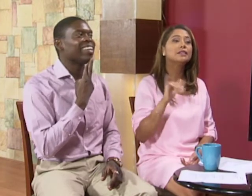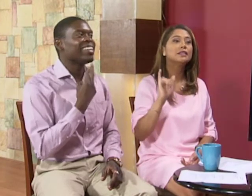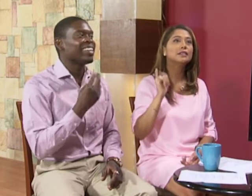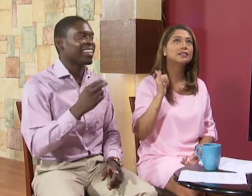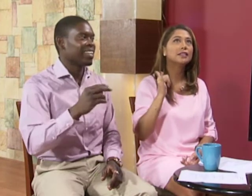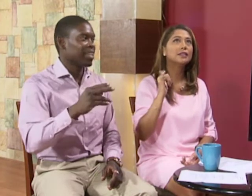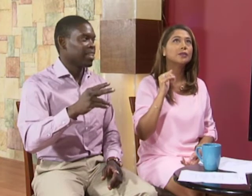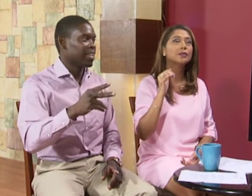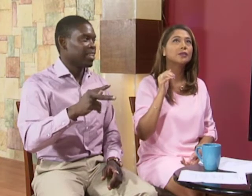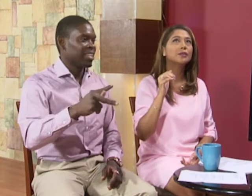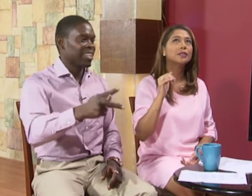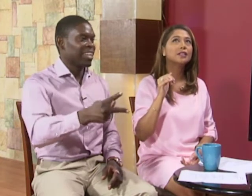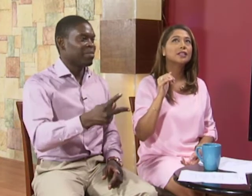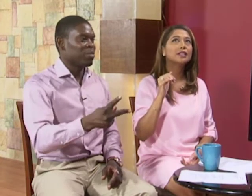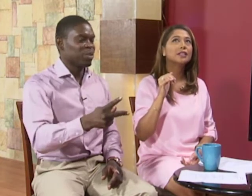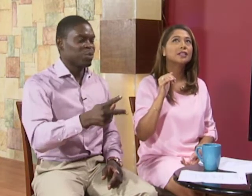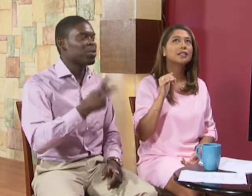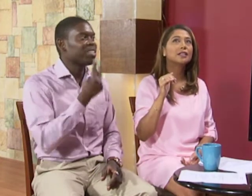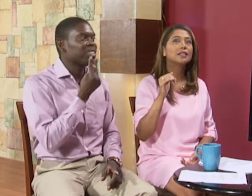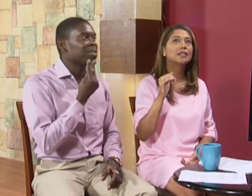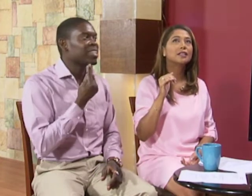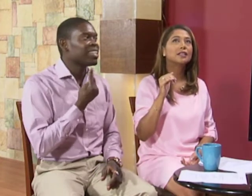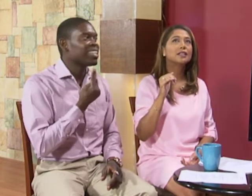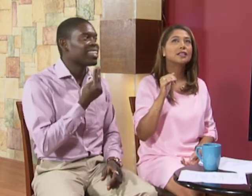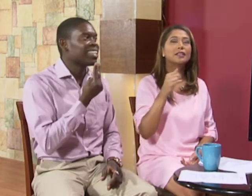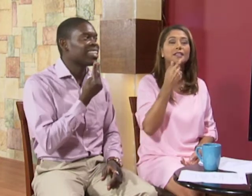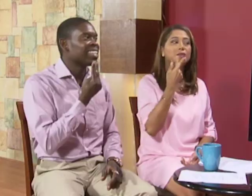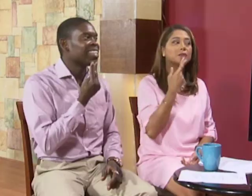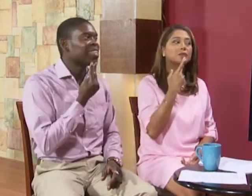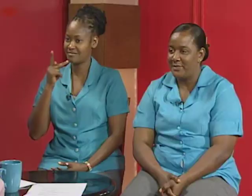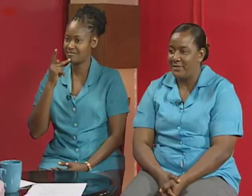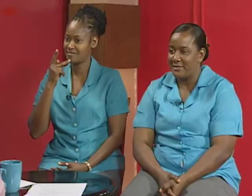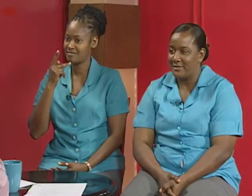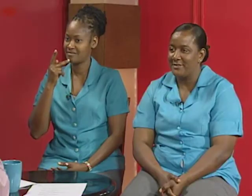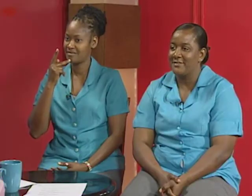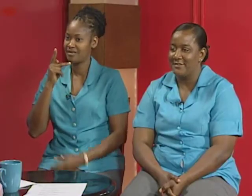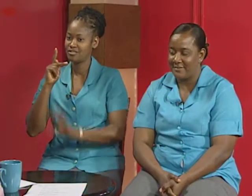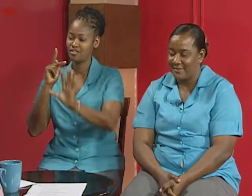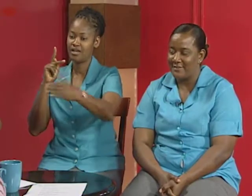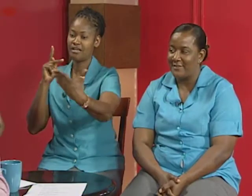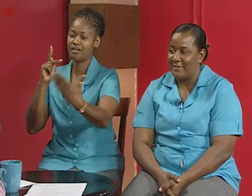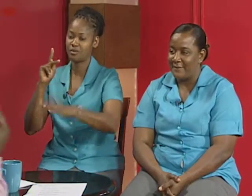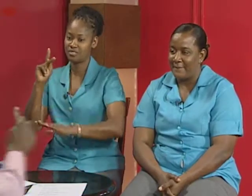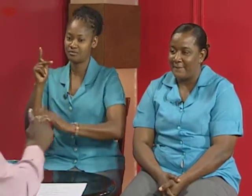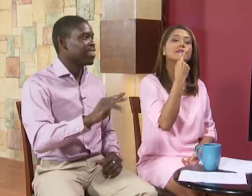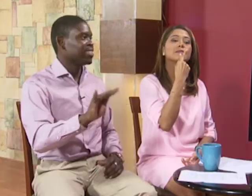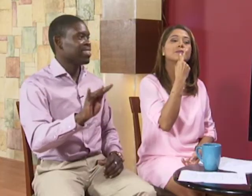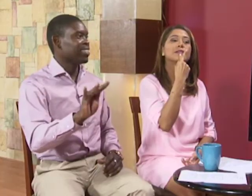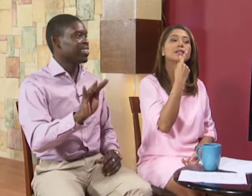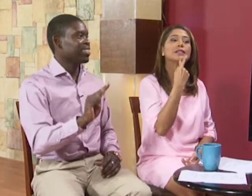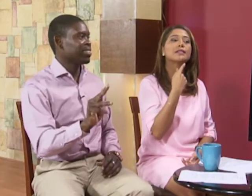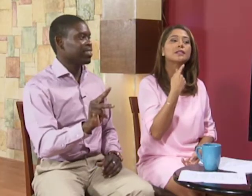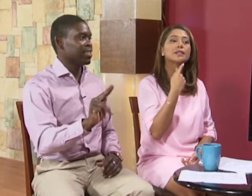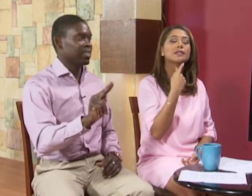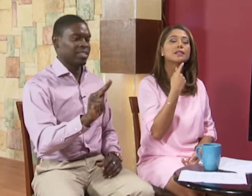yellow um which one is this one again this that's pink pink pink turn your hand the other way john yeah just and use this